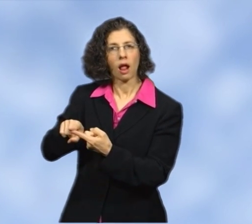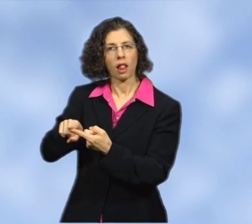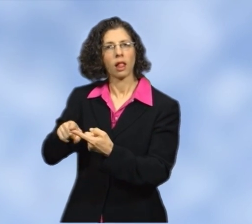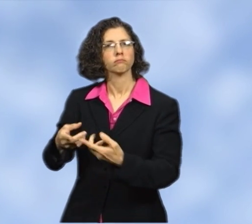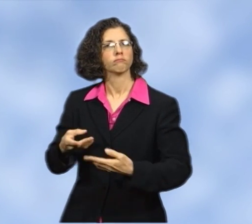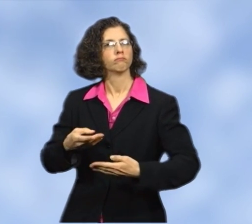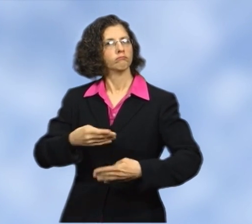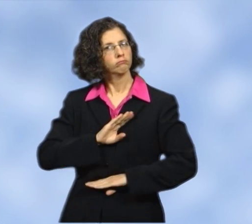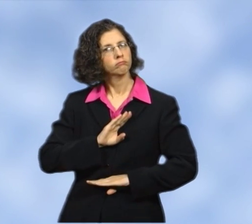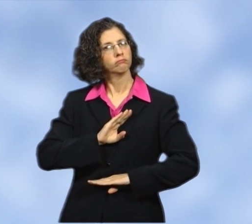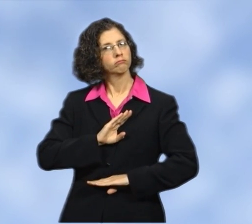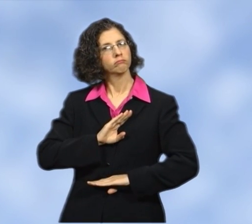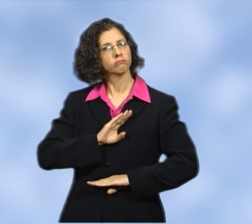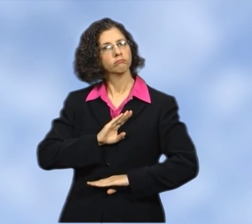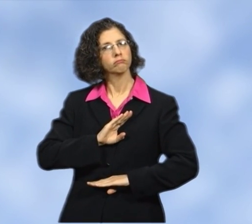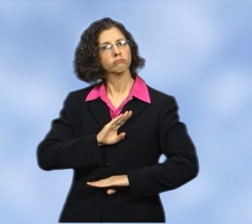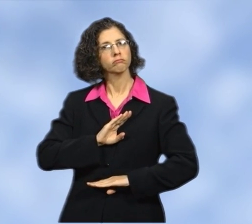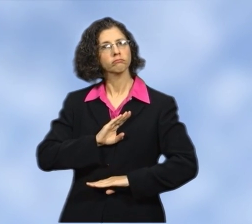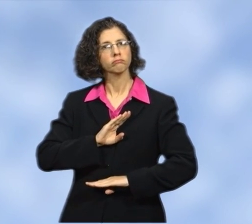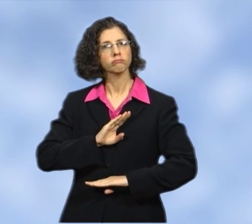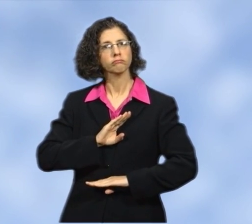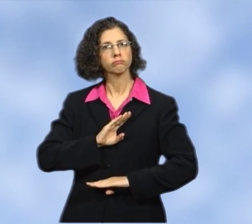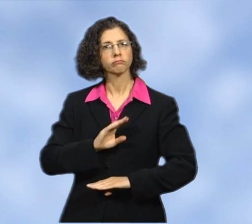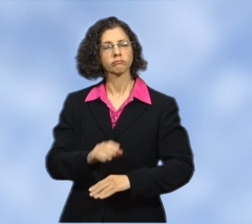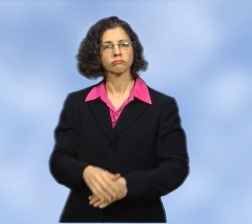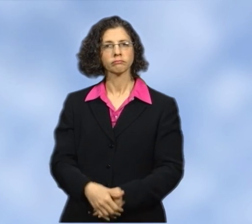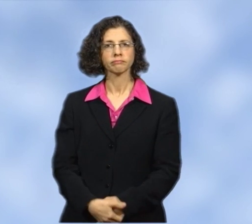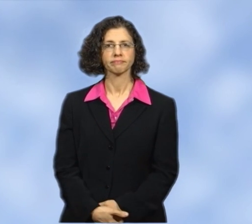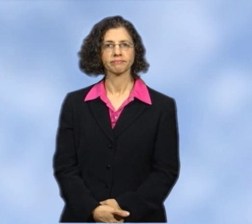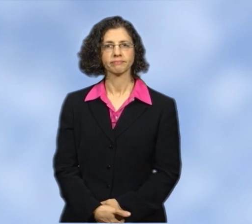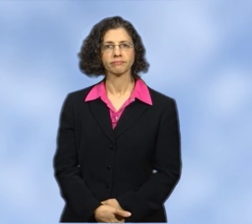that all the cancers A has been removed.